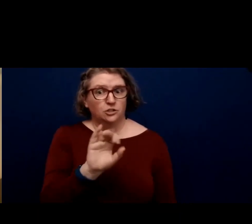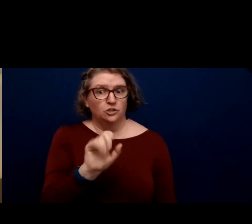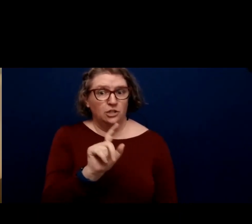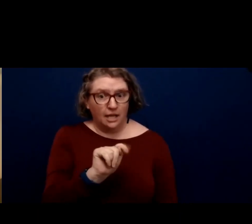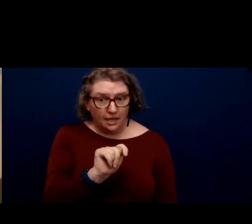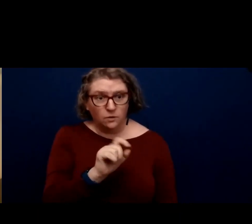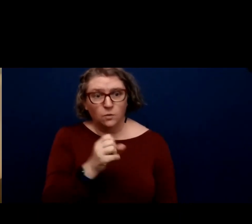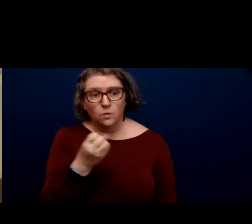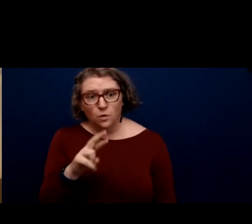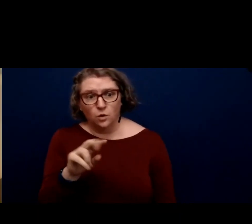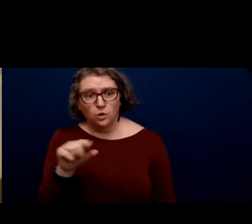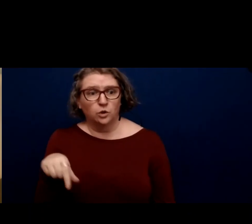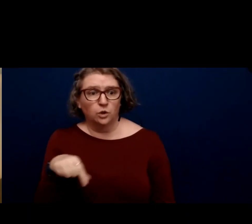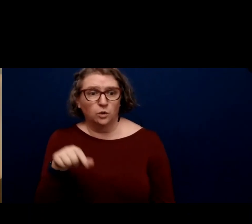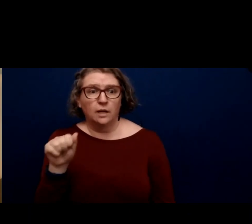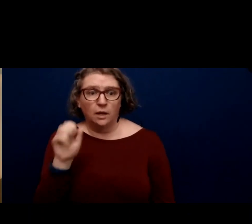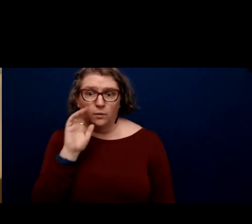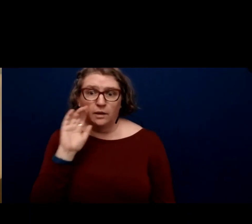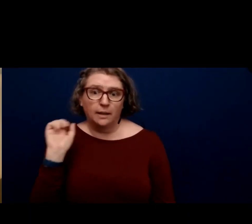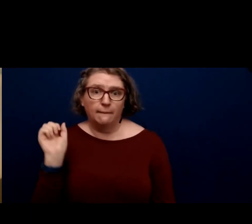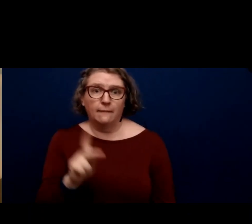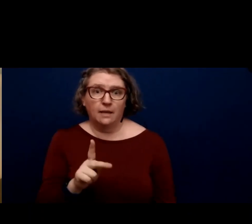get back to you.